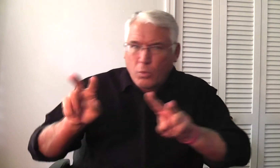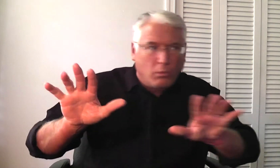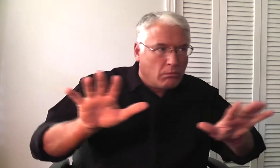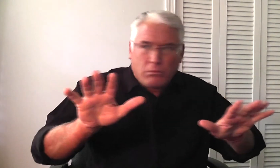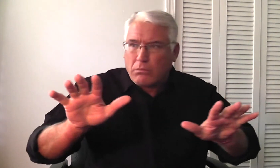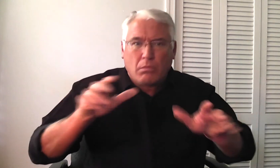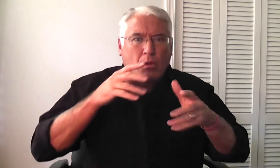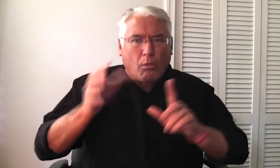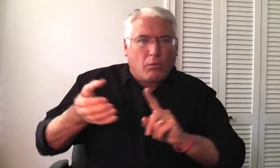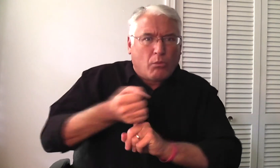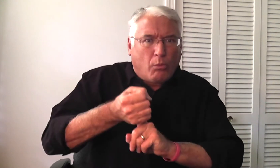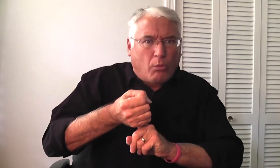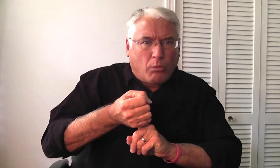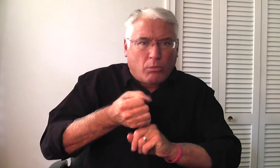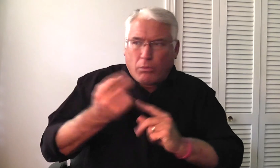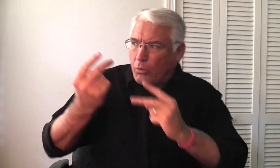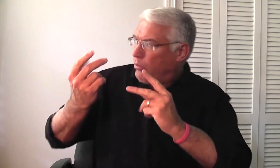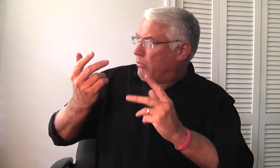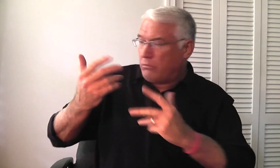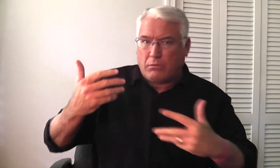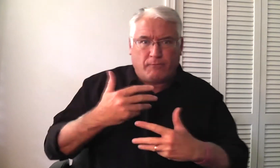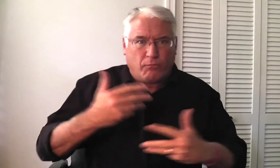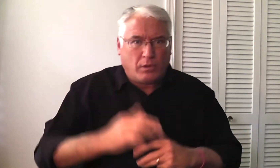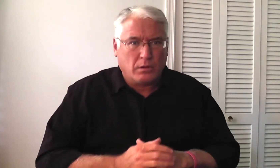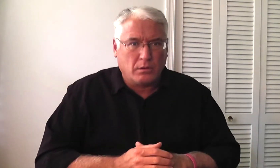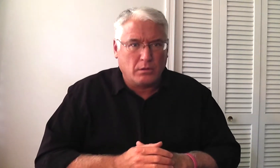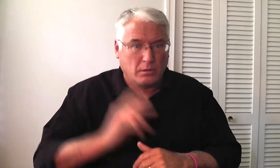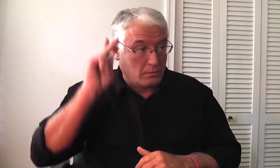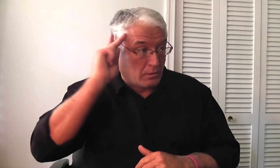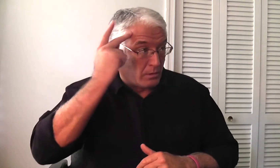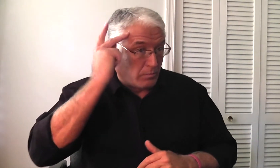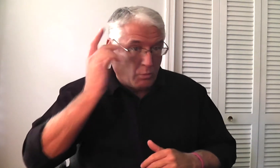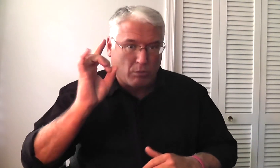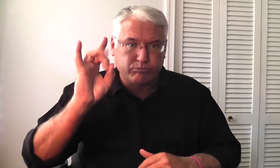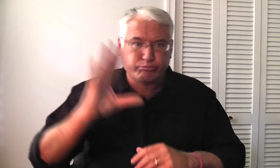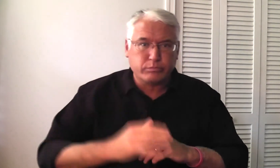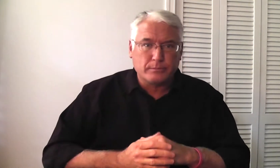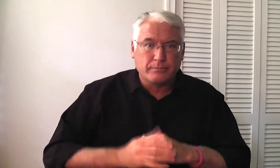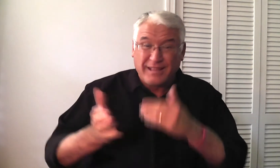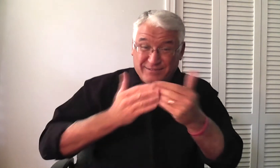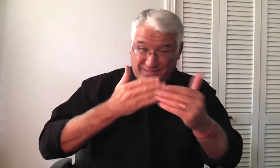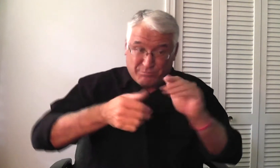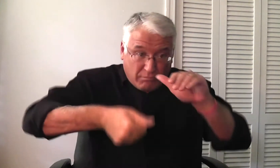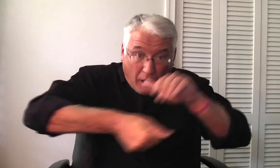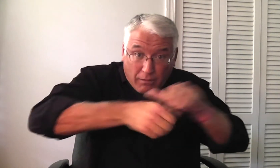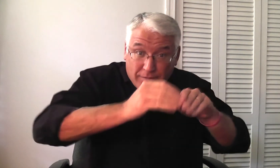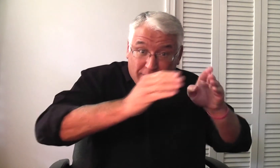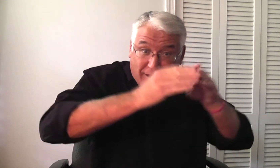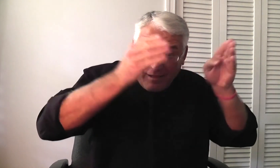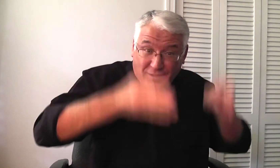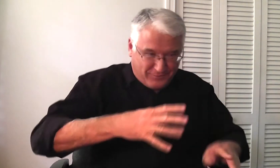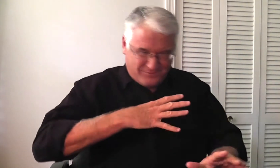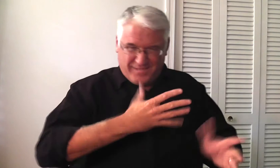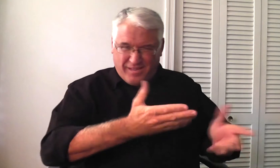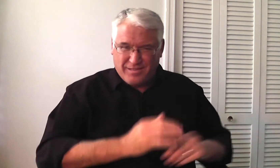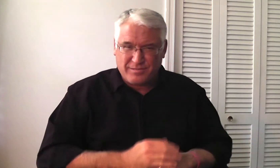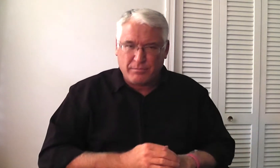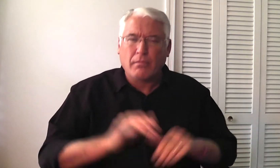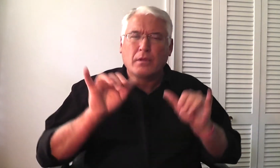paranoid. They're always looking around, thinking they're going to get caught. They're scared of this. They're paranoid scared. Even when they're